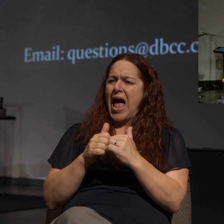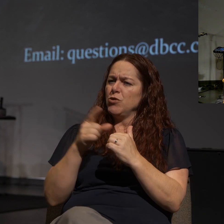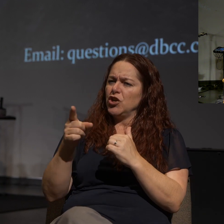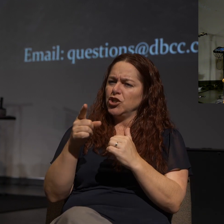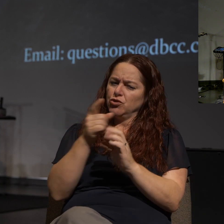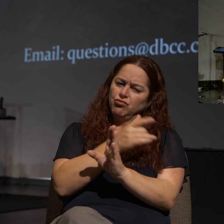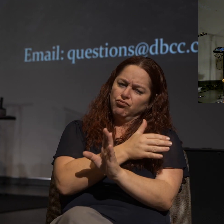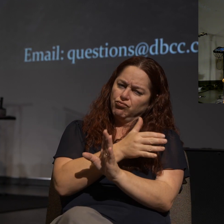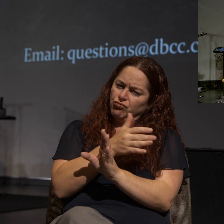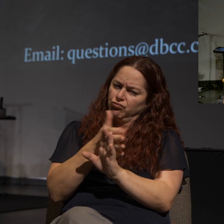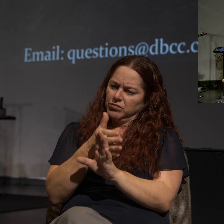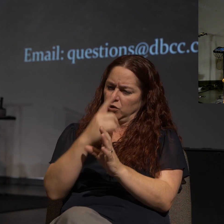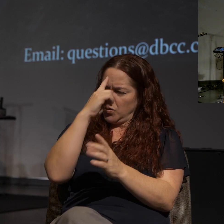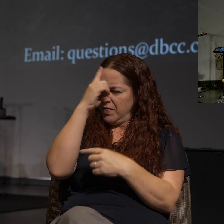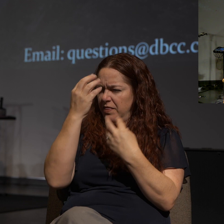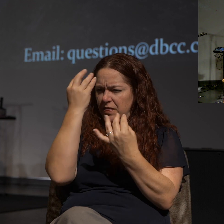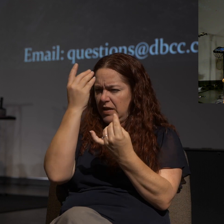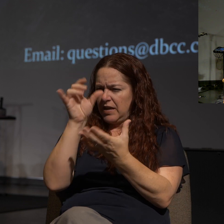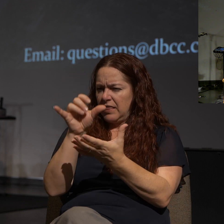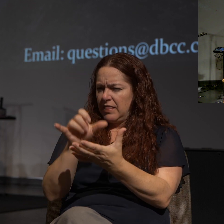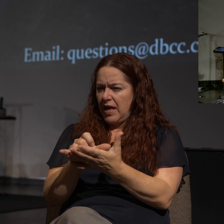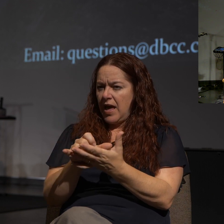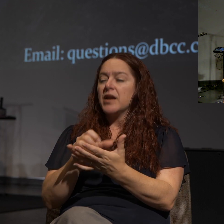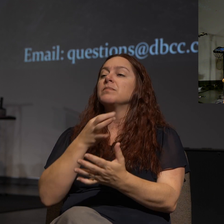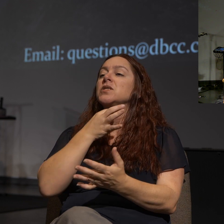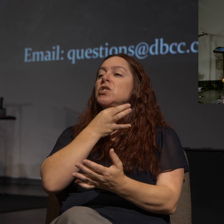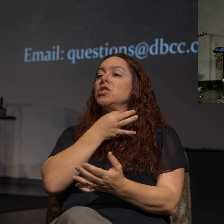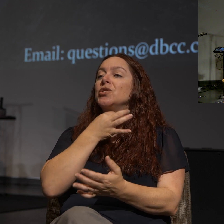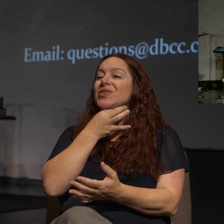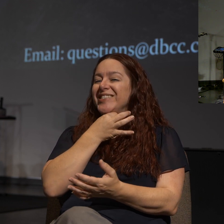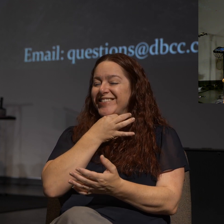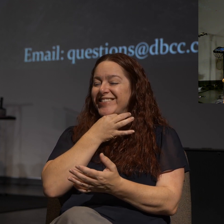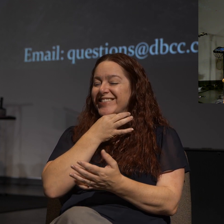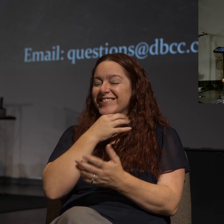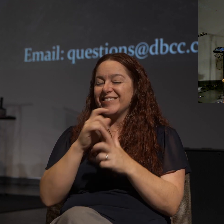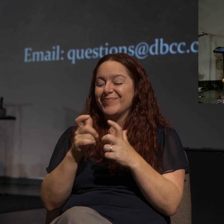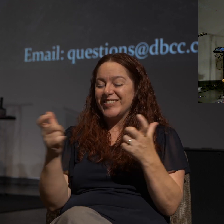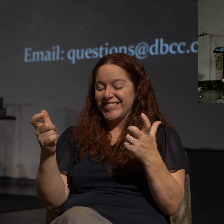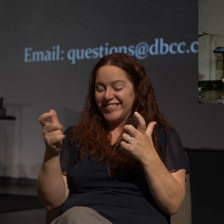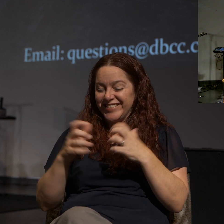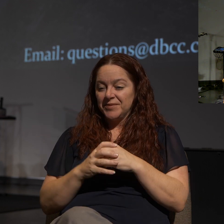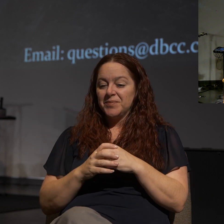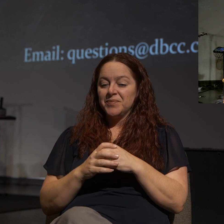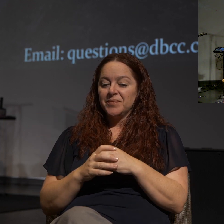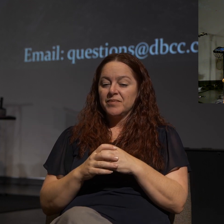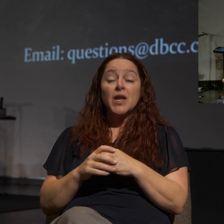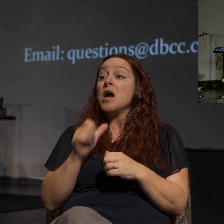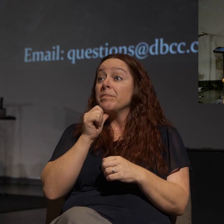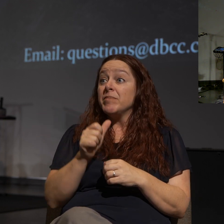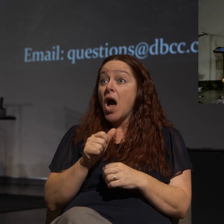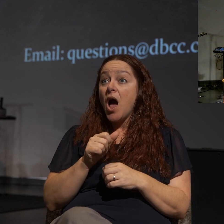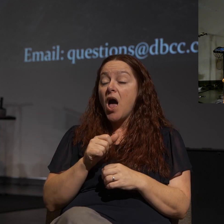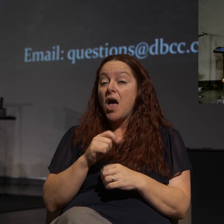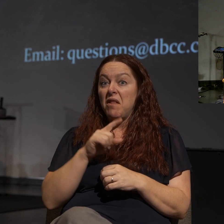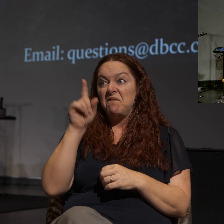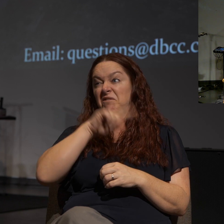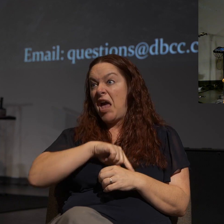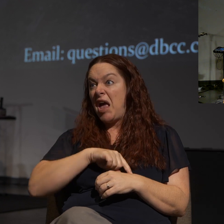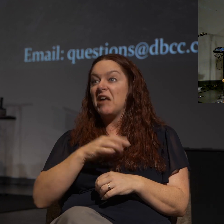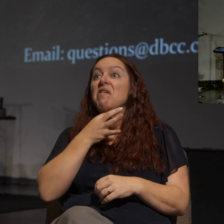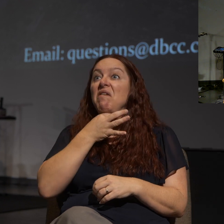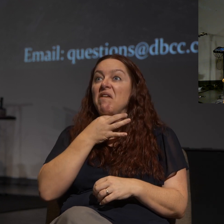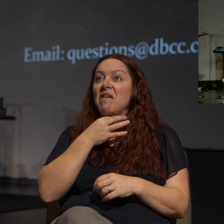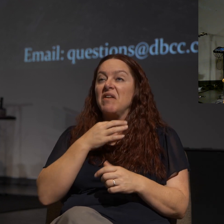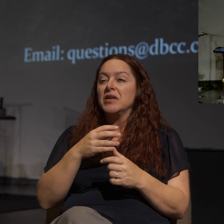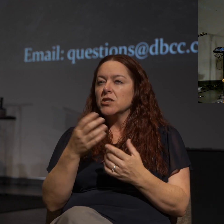believe that? I'm really curious. Curiosity is huge in being winsome. And not because I'm like fake curious, like I'm just waiting for them to